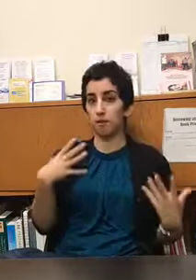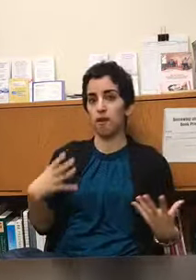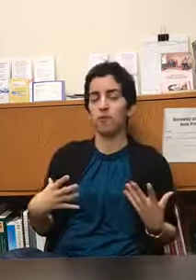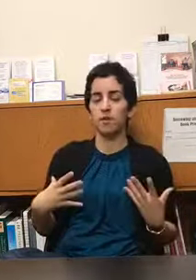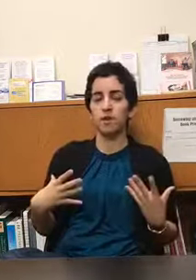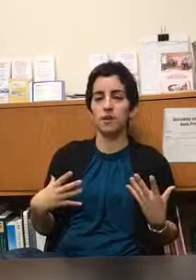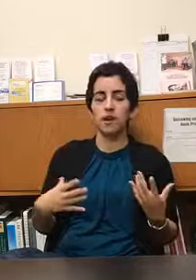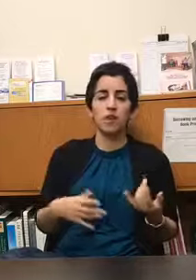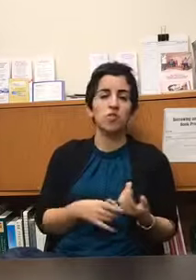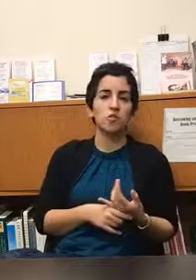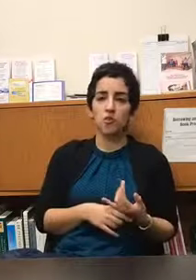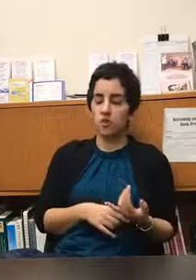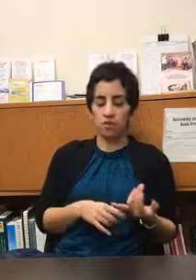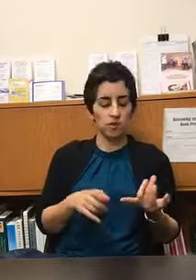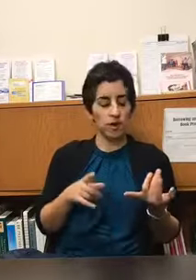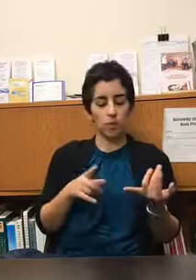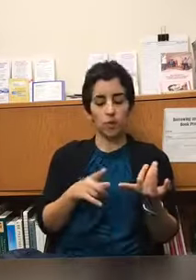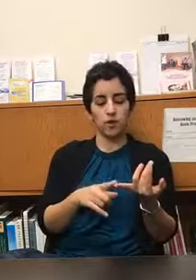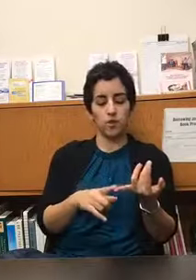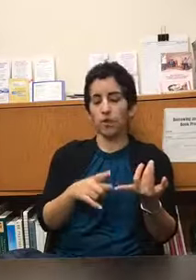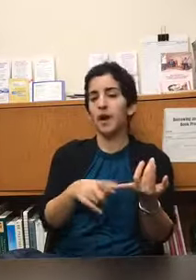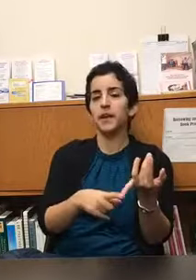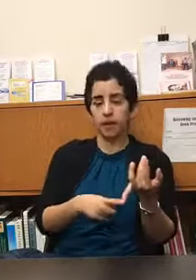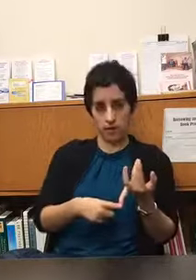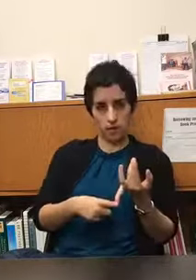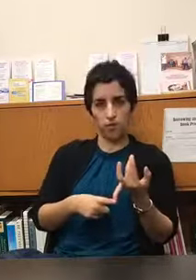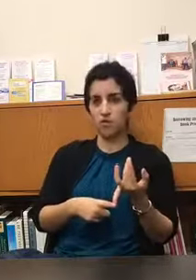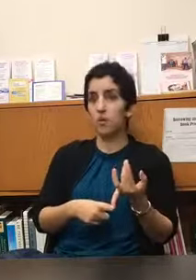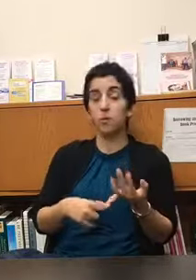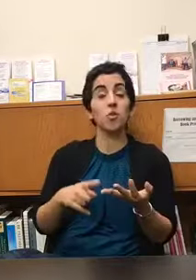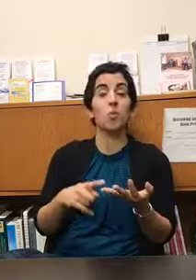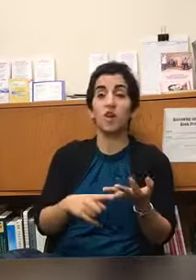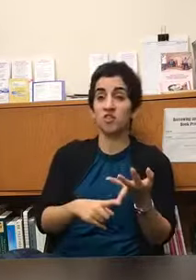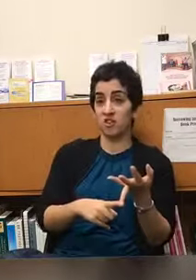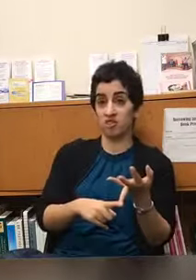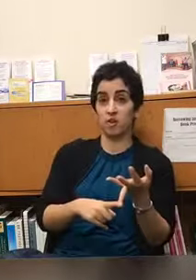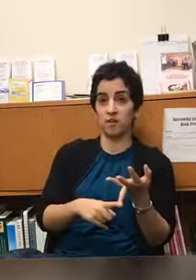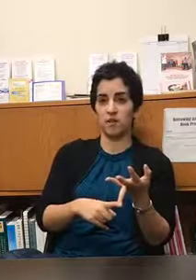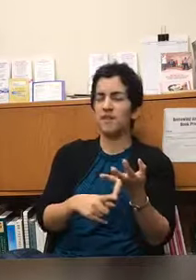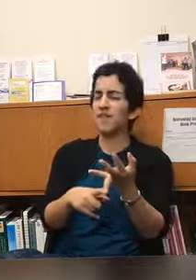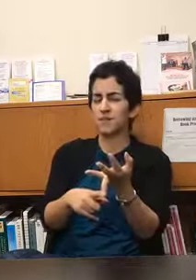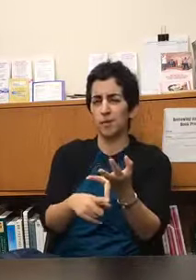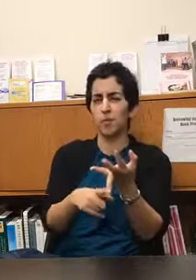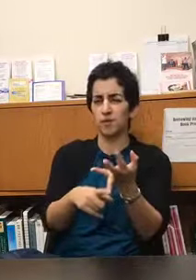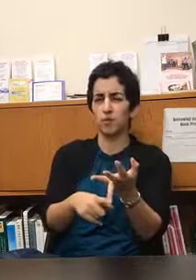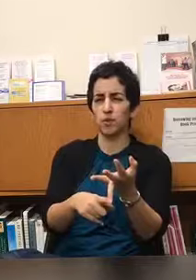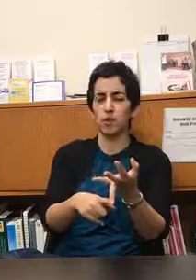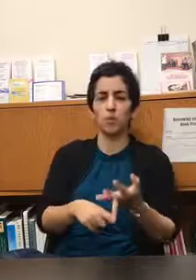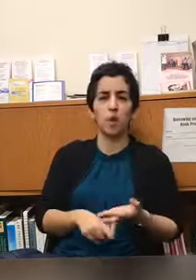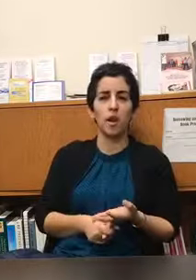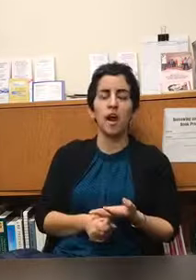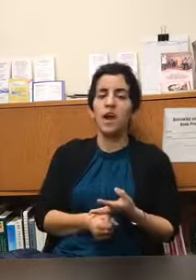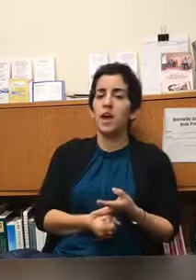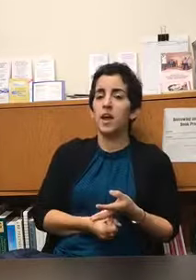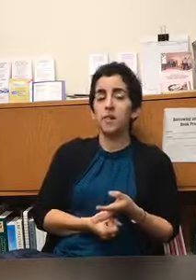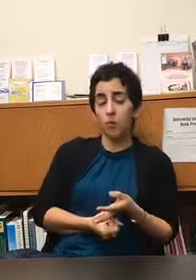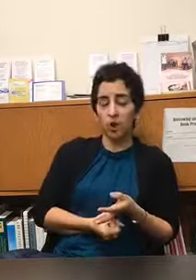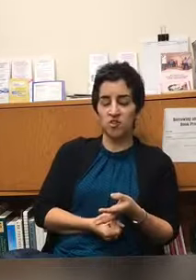grounded so you can do that when you're hiking you can do that when you're washing dishes that's an example that's a really good one if you're washing